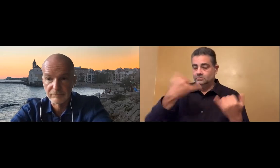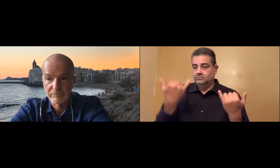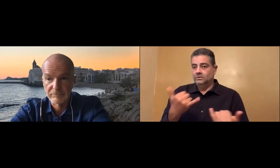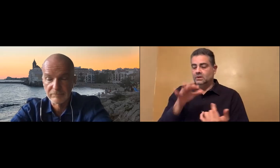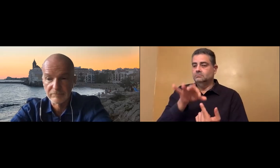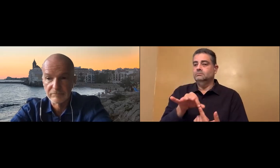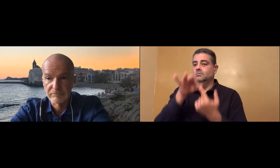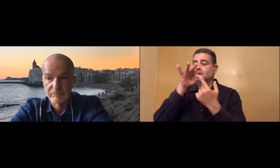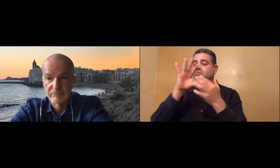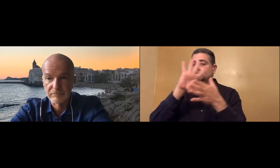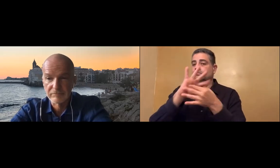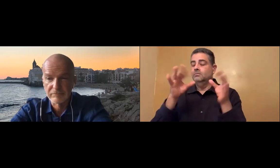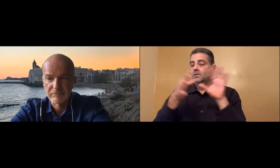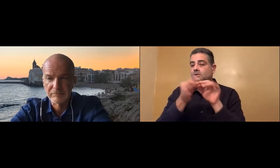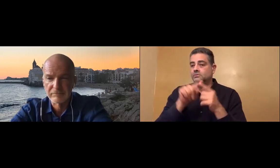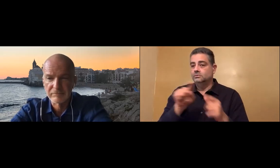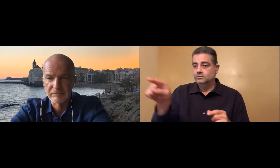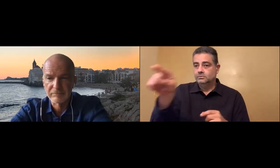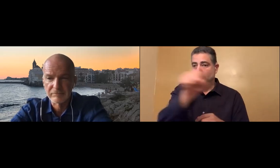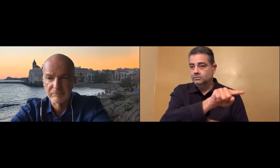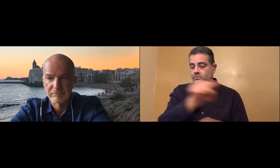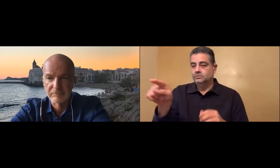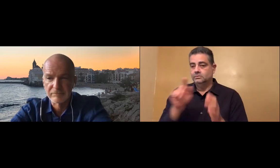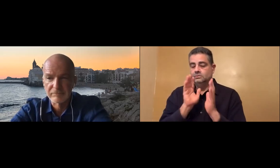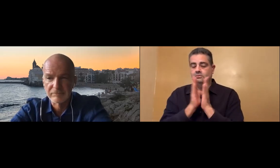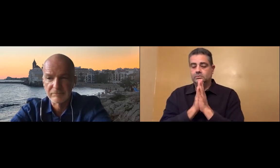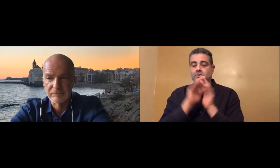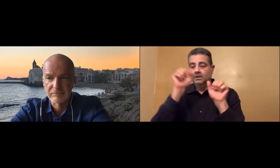So something that is very important to mention here.